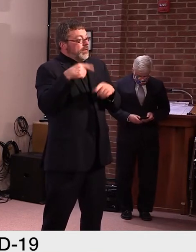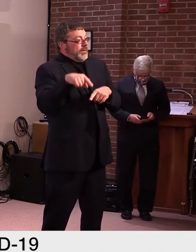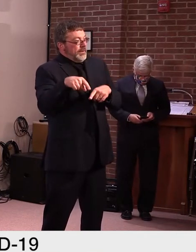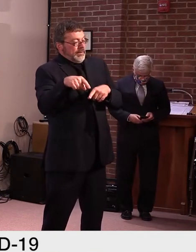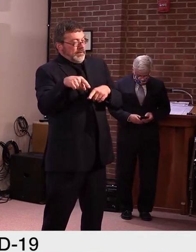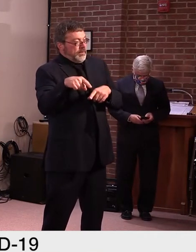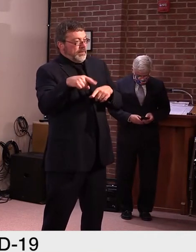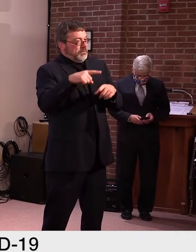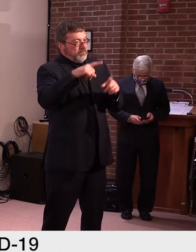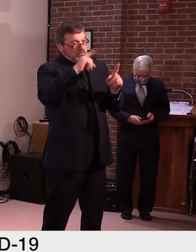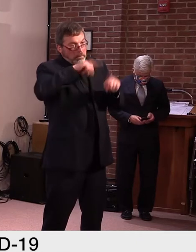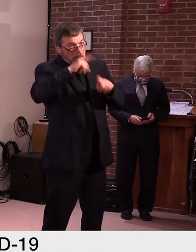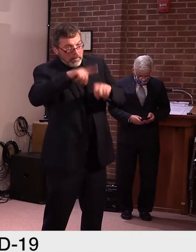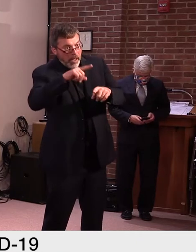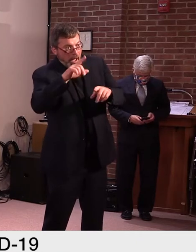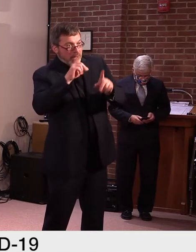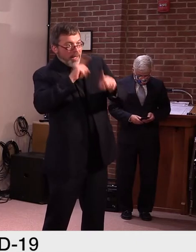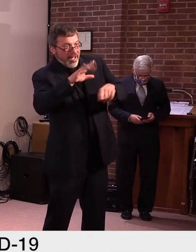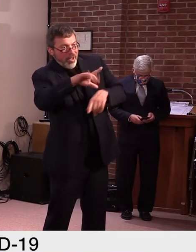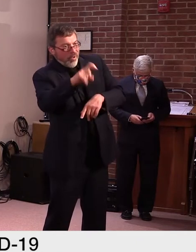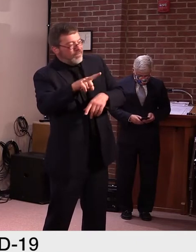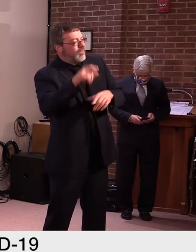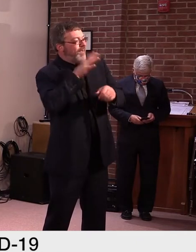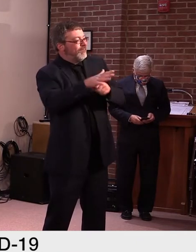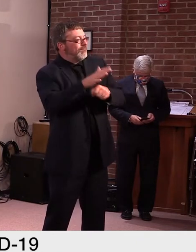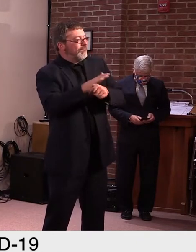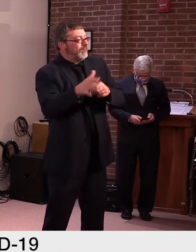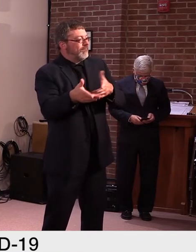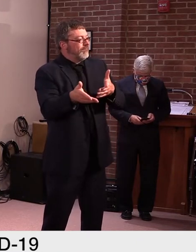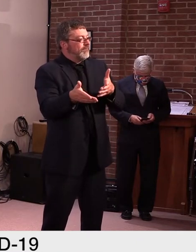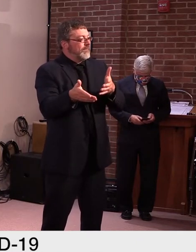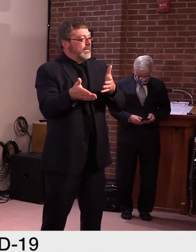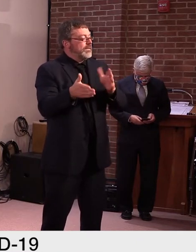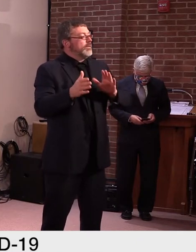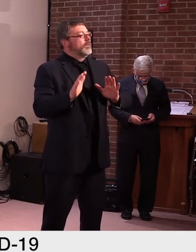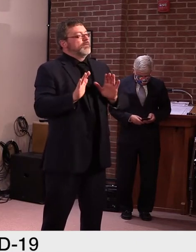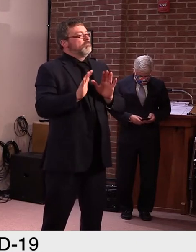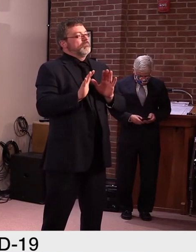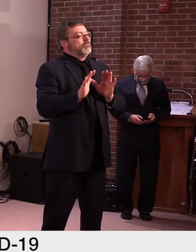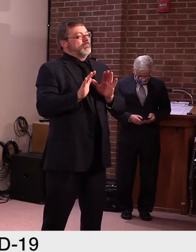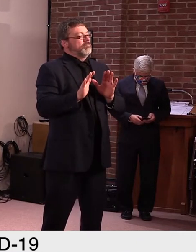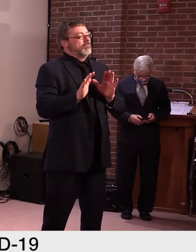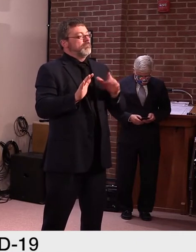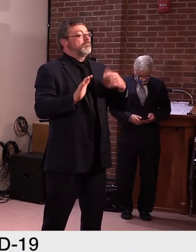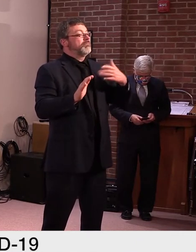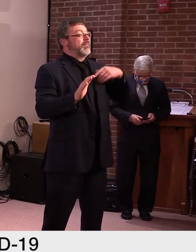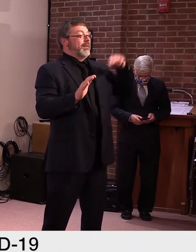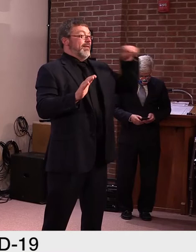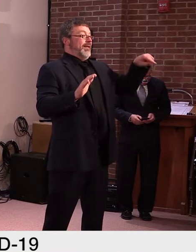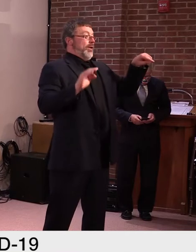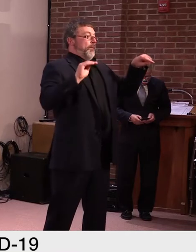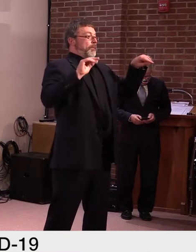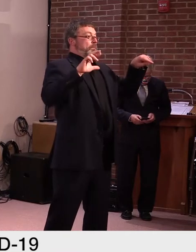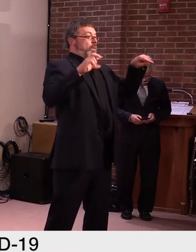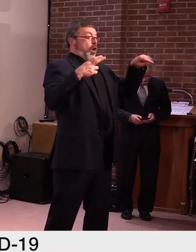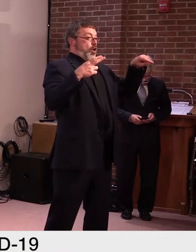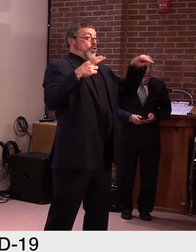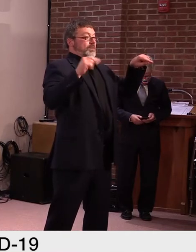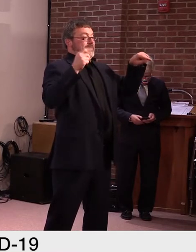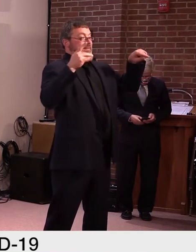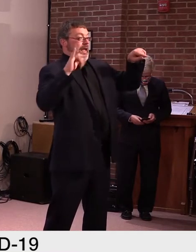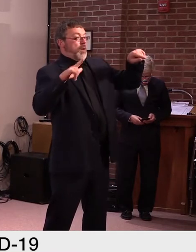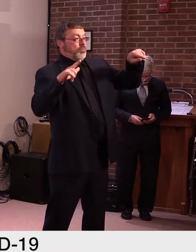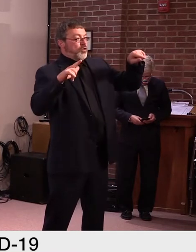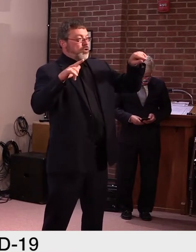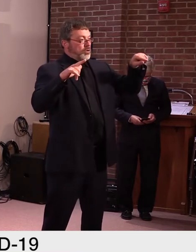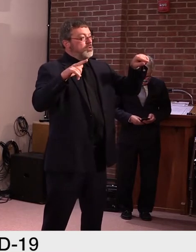the initial response in April, um, or excuse me, March, some of March and most of April, the model takes a little while to